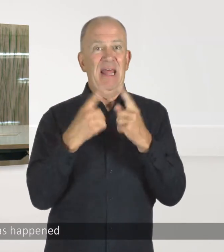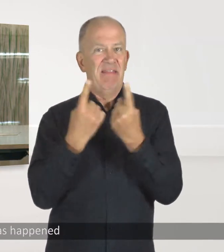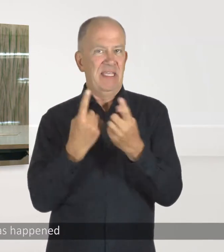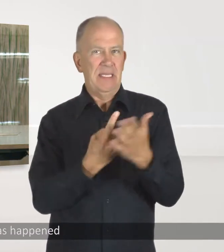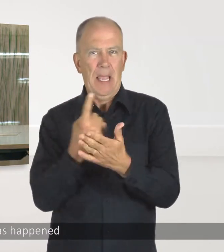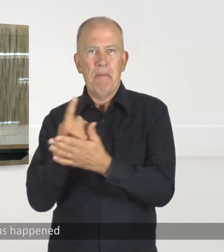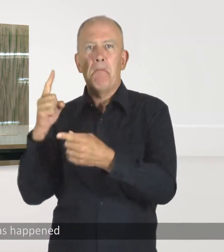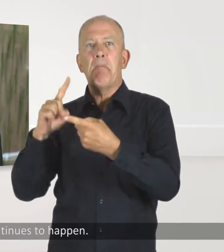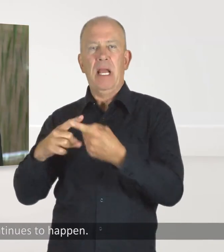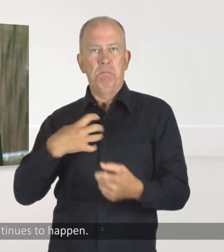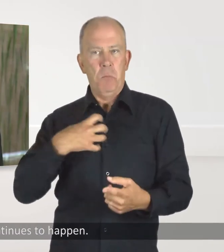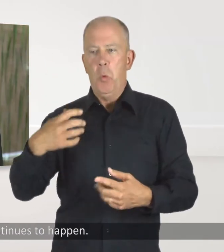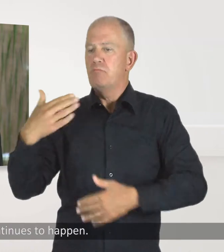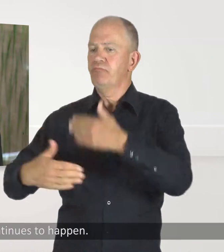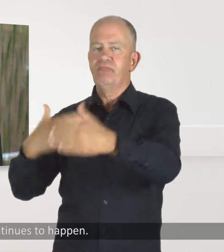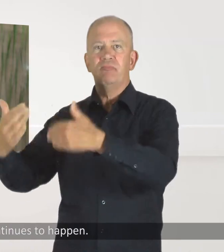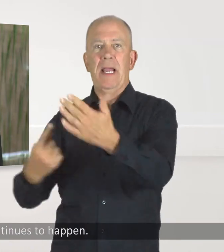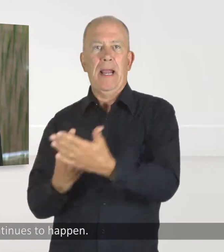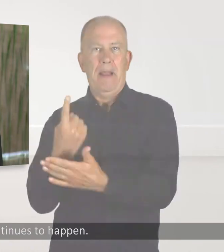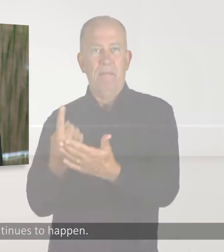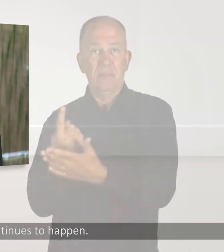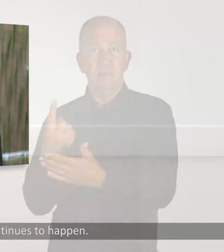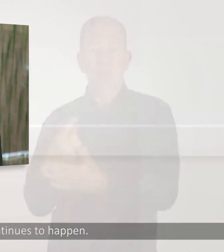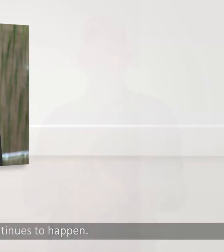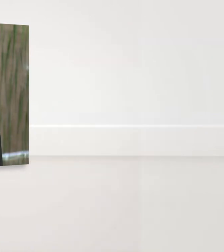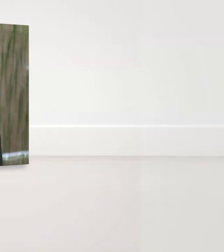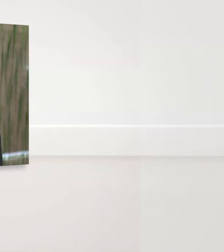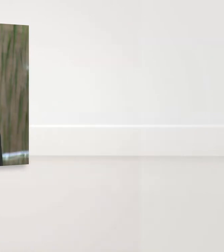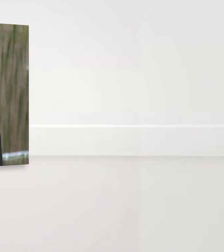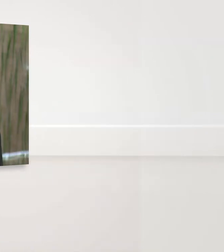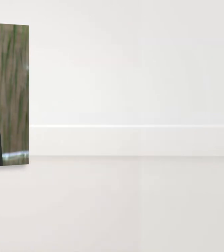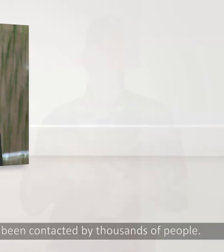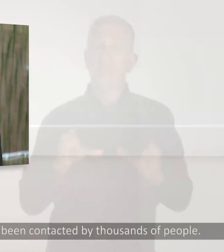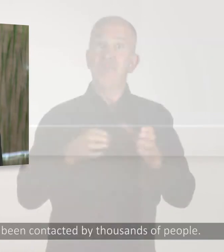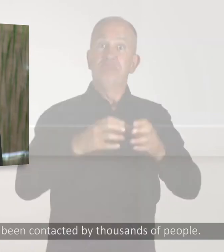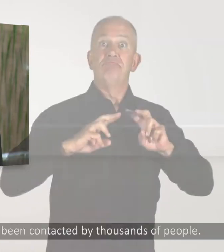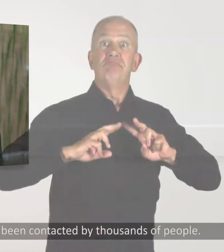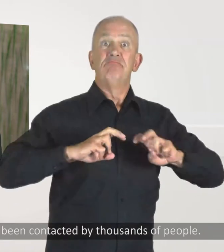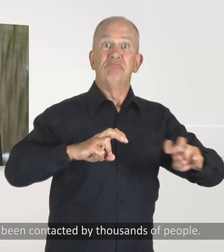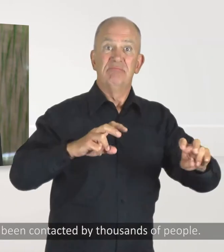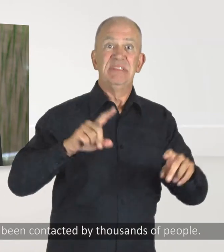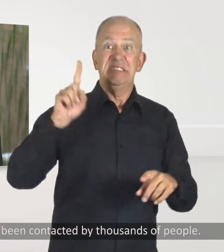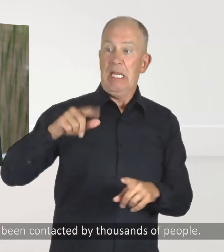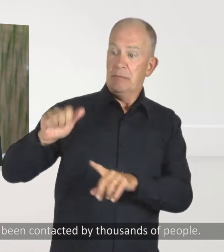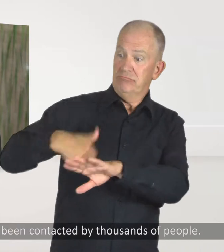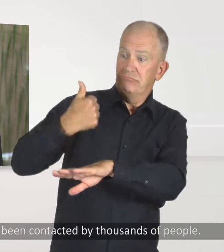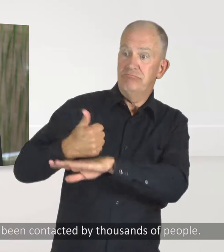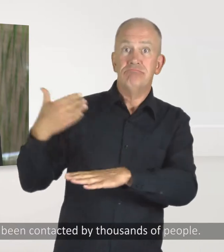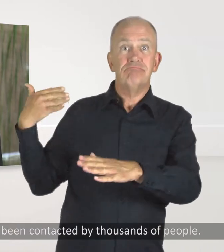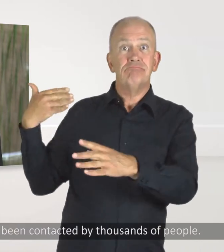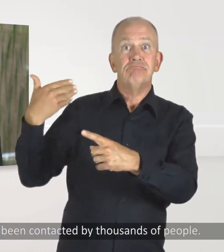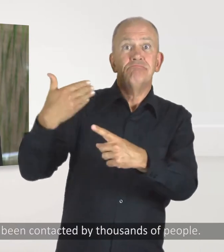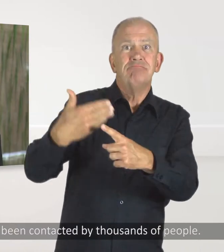much has happened, and much continues to happen. Since we began, the Commission has been